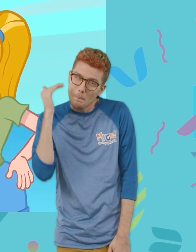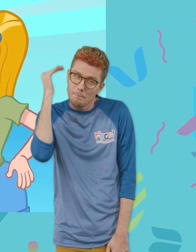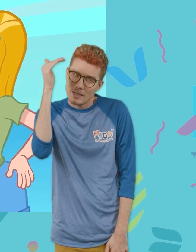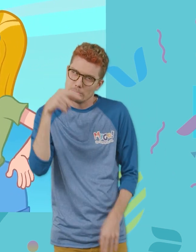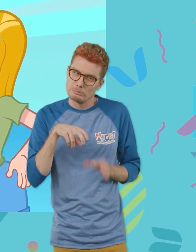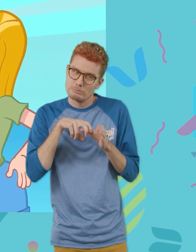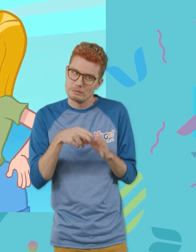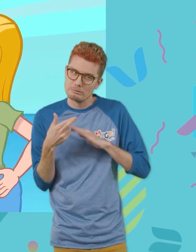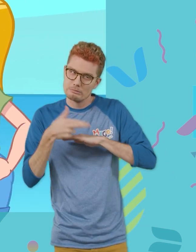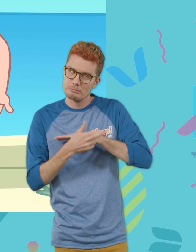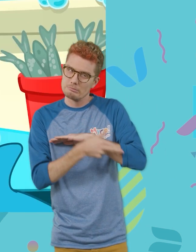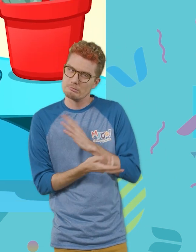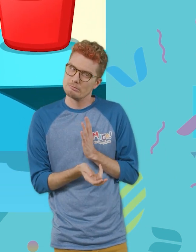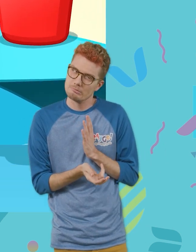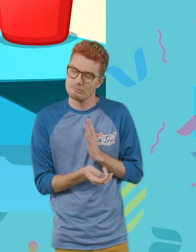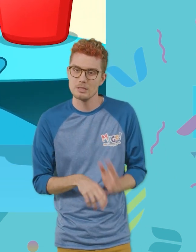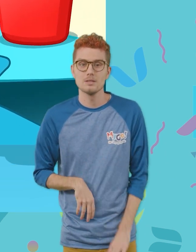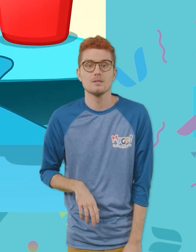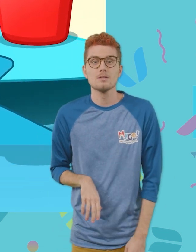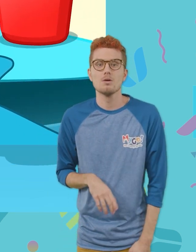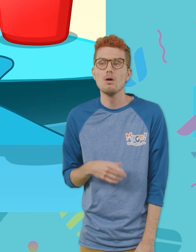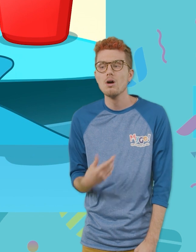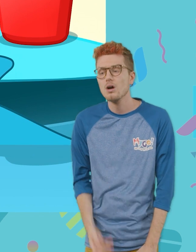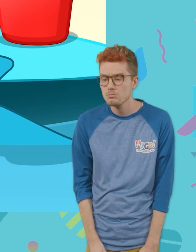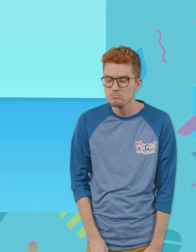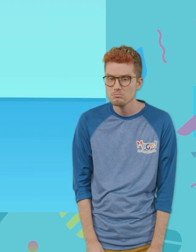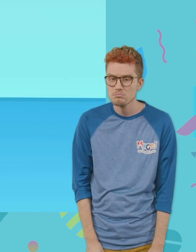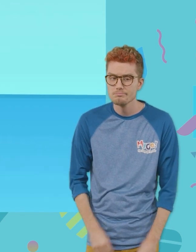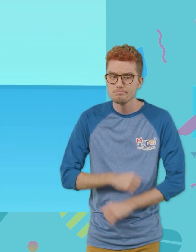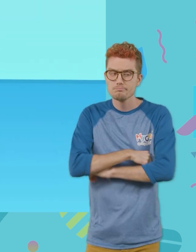way too big to ride this dolphin! Aww!